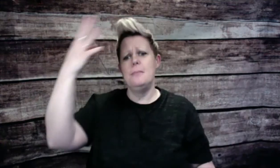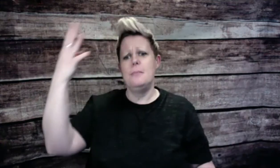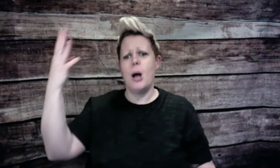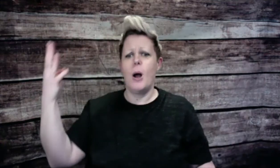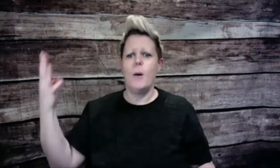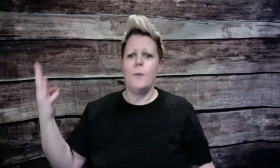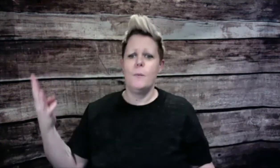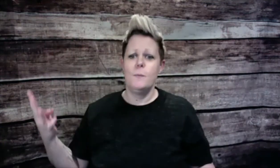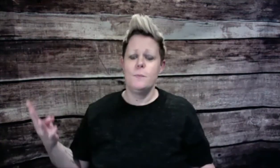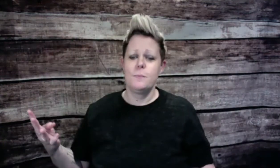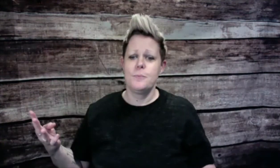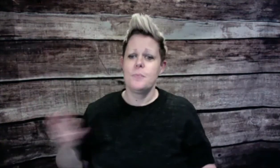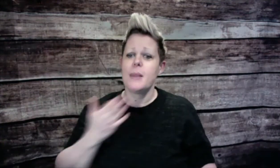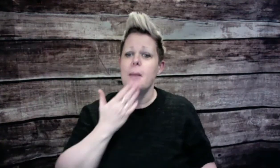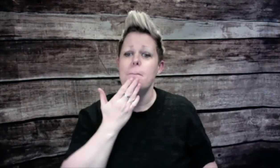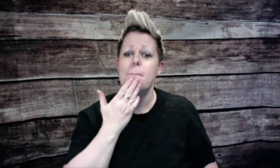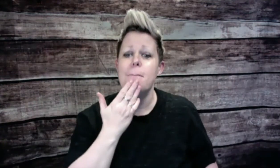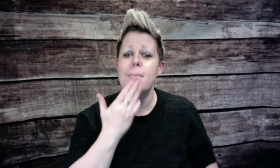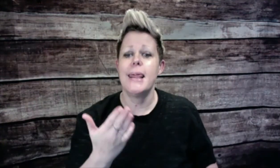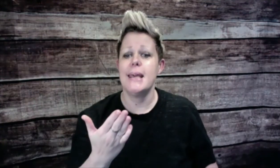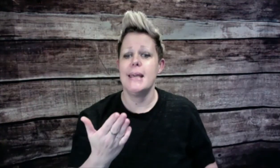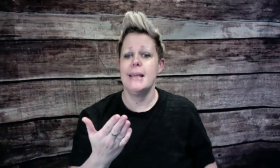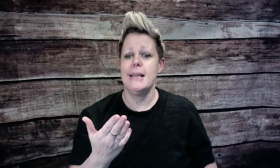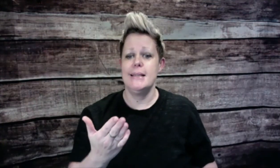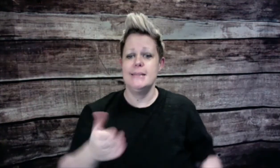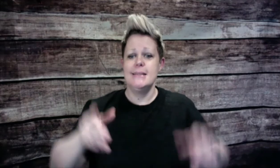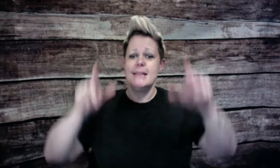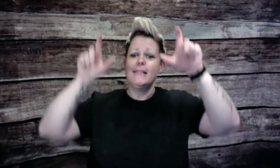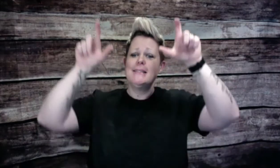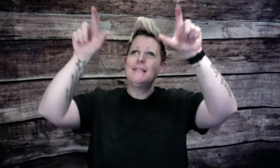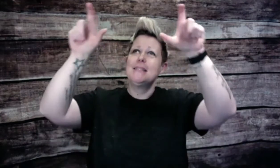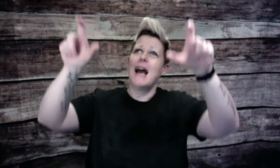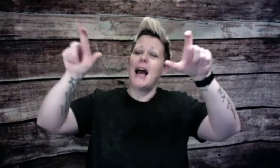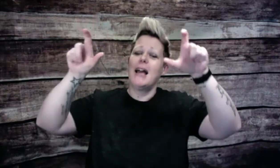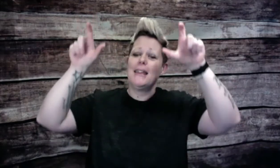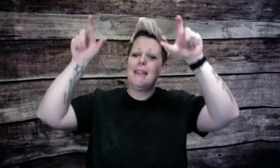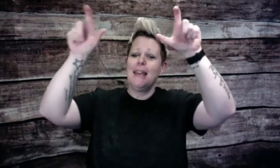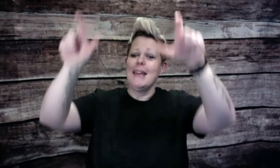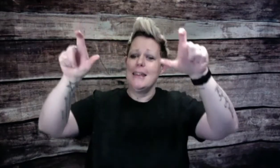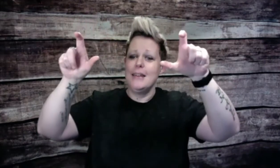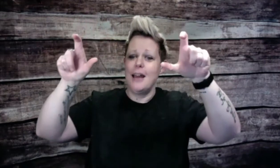Rainbow, please stay here.